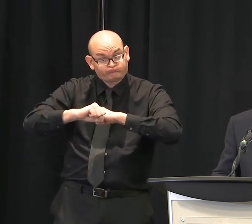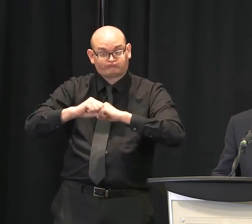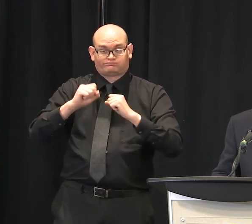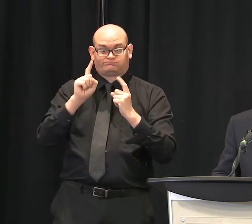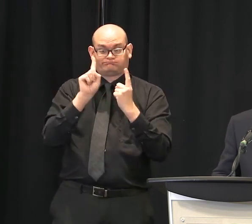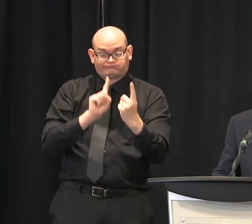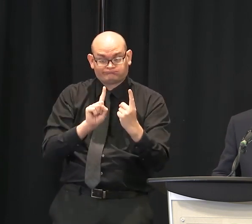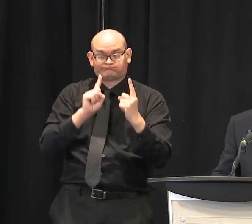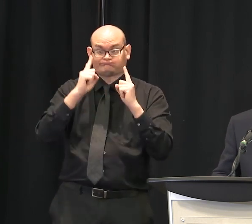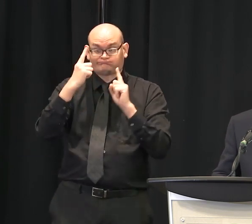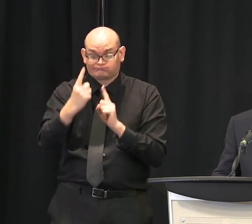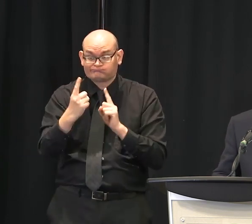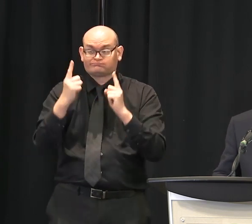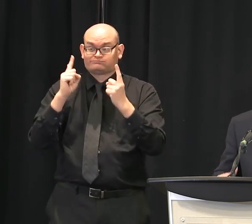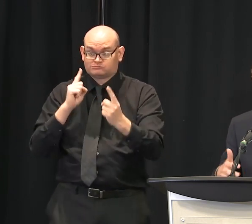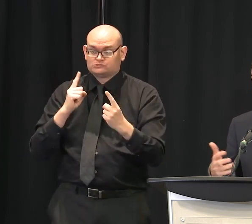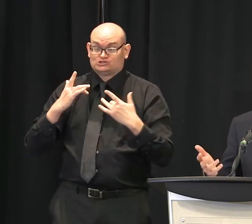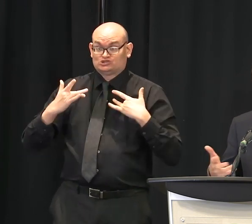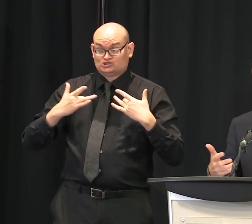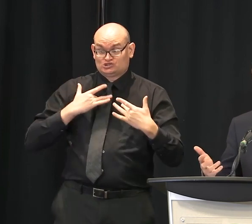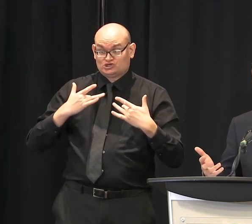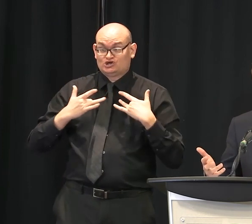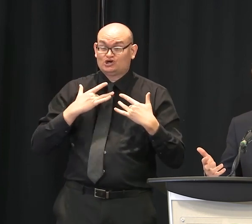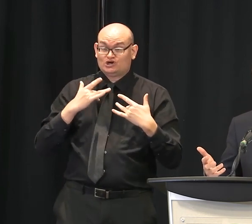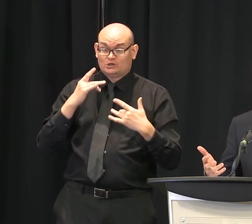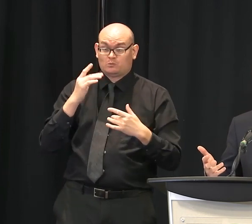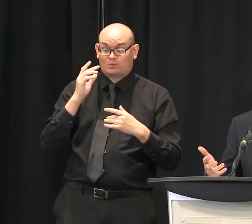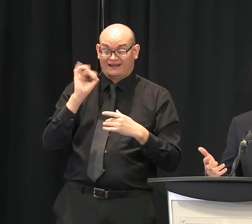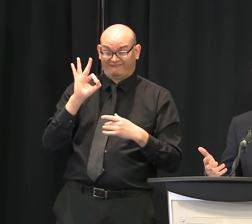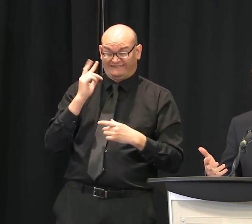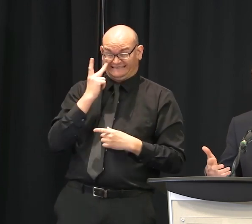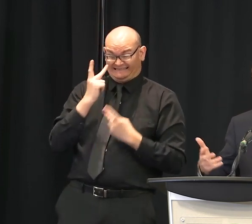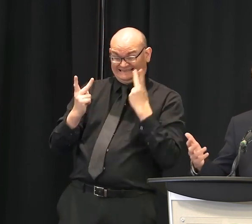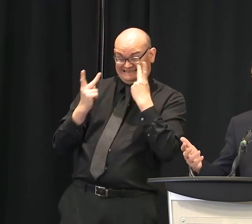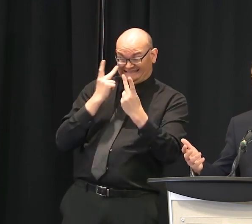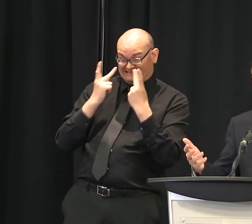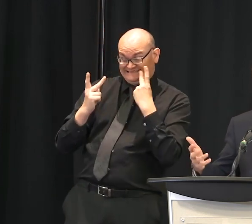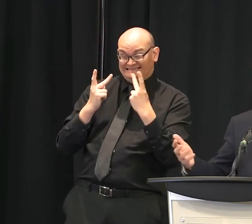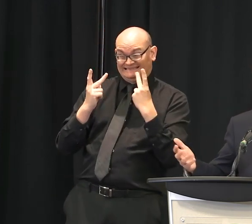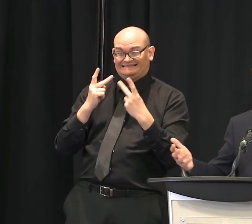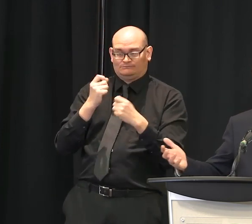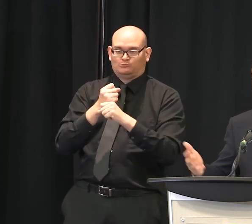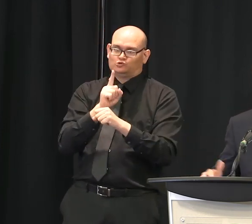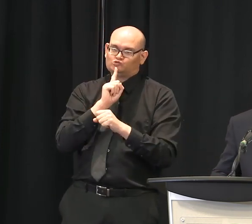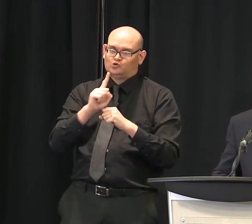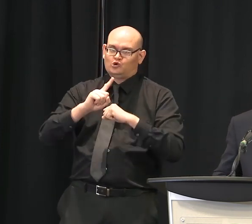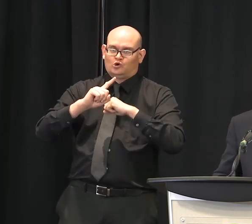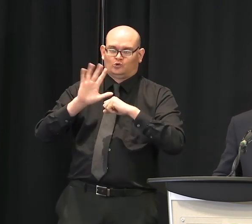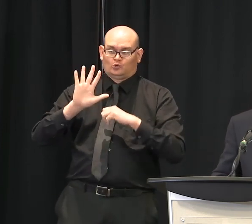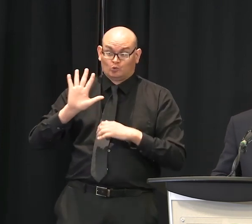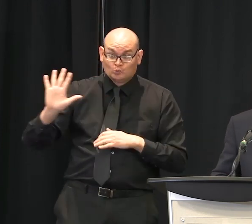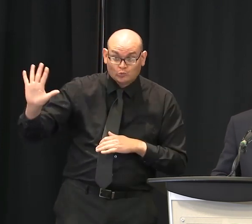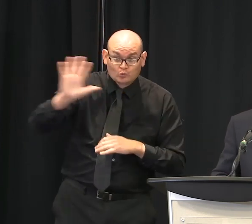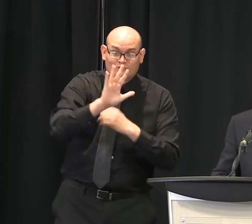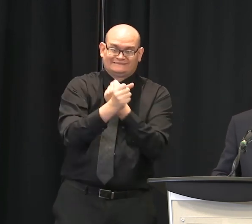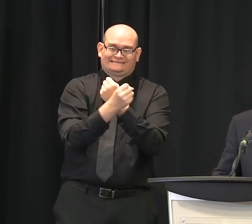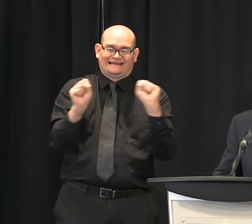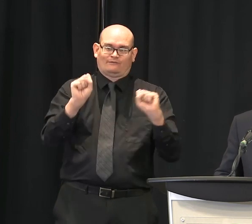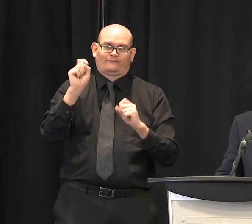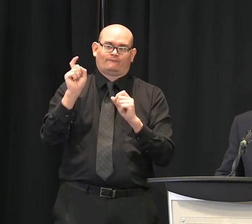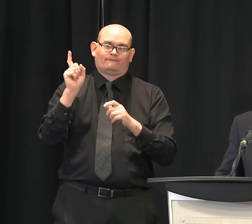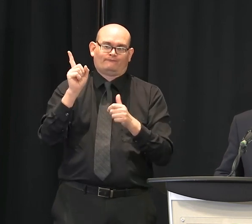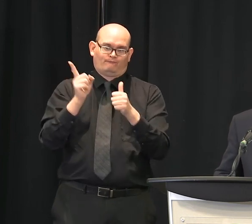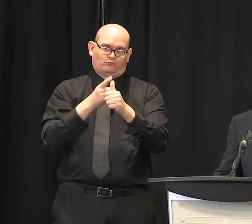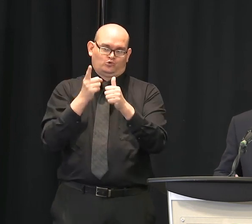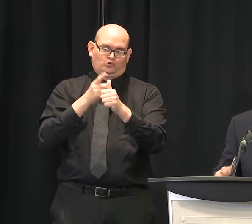observing people's activities. And if we have to make some changes in terms of how we manage Falls Park, we'll take a look